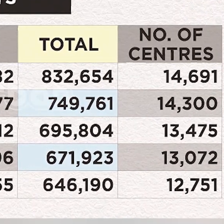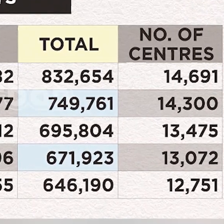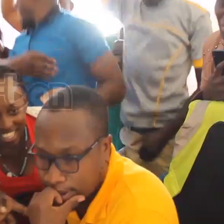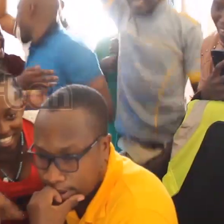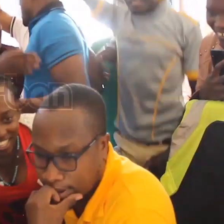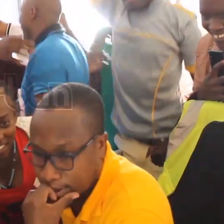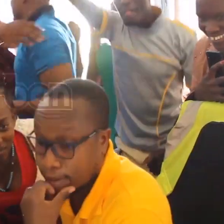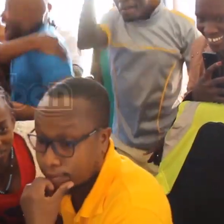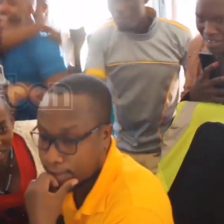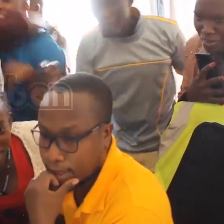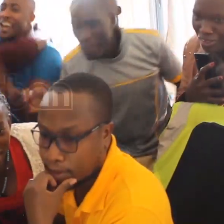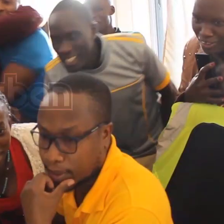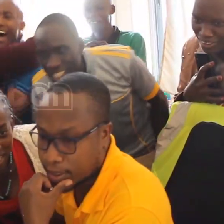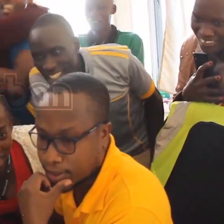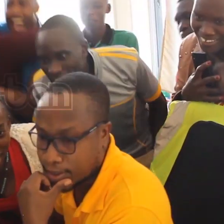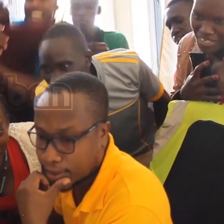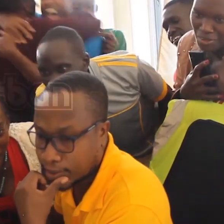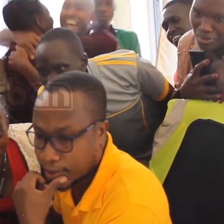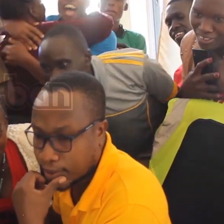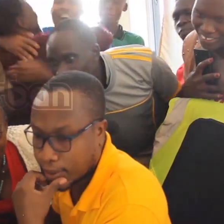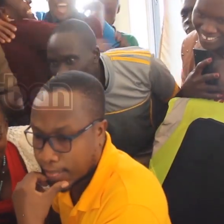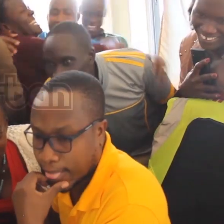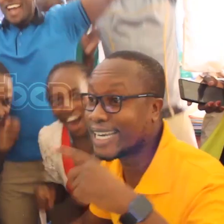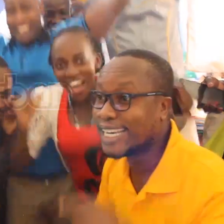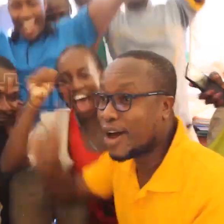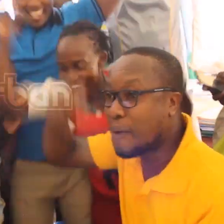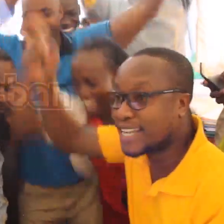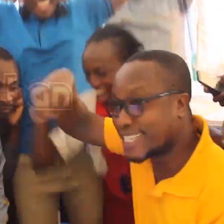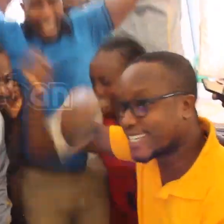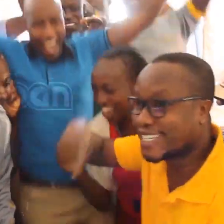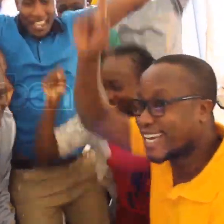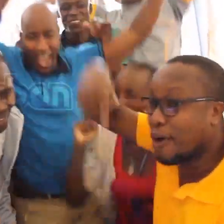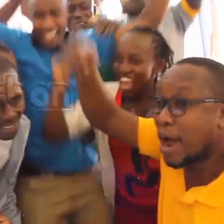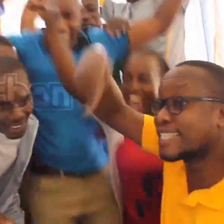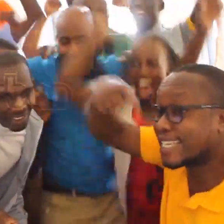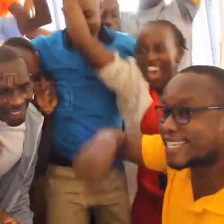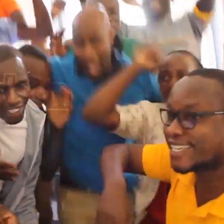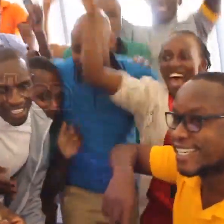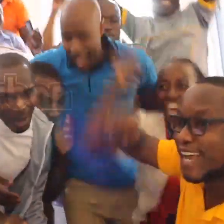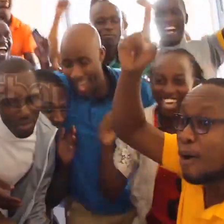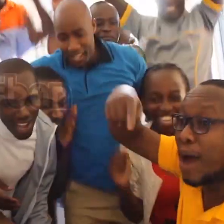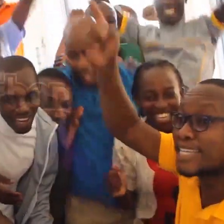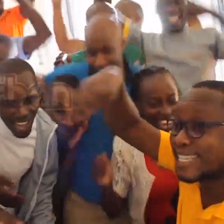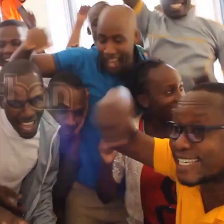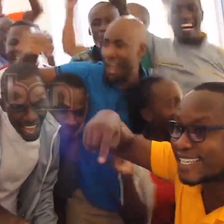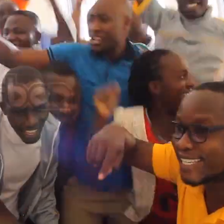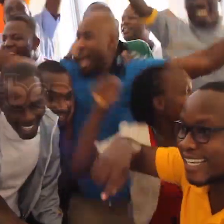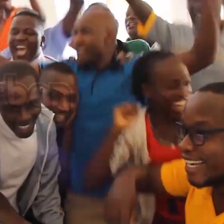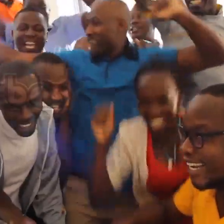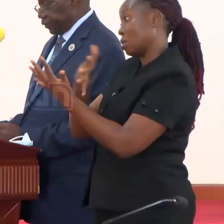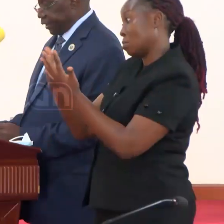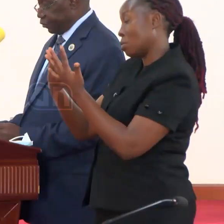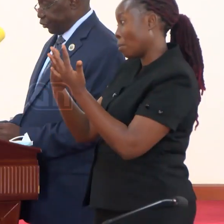beneficiaries, and 248,982, which is 29.9% of the candidates, were non